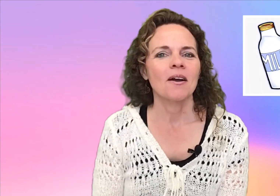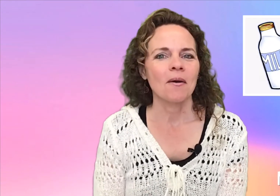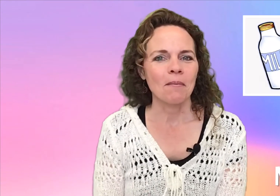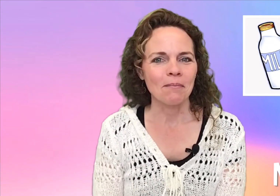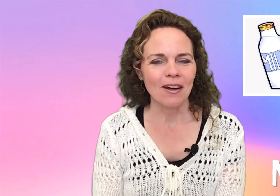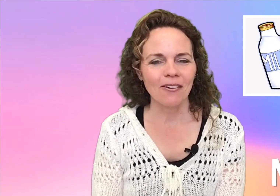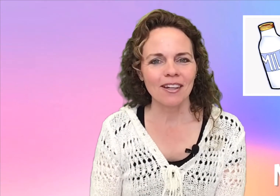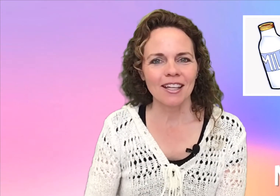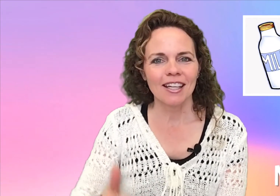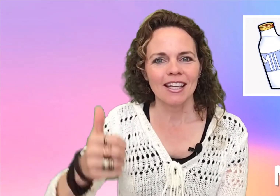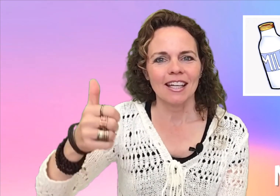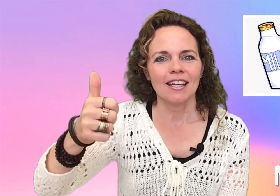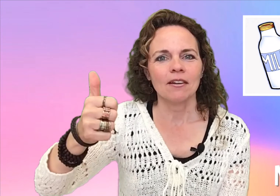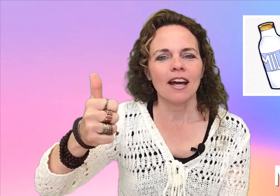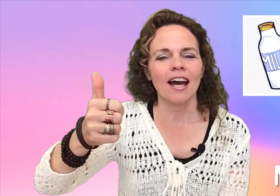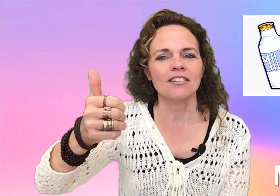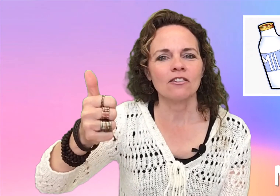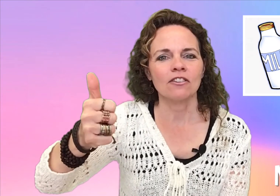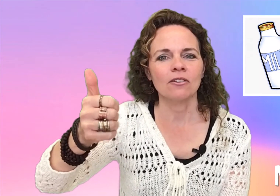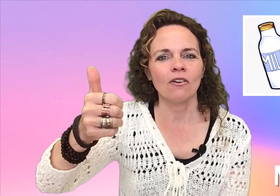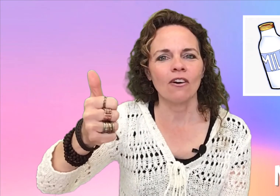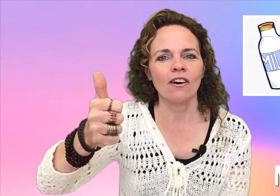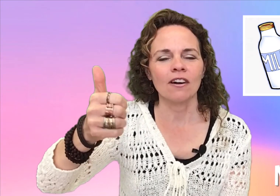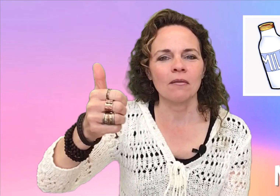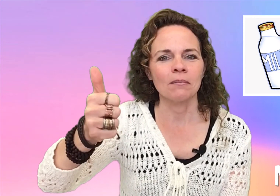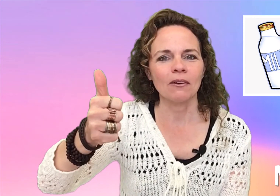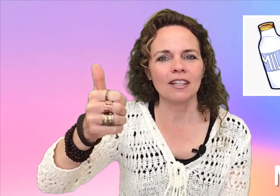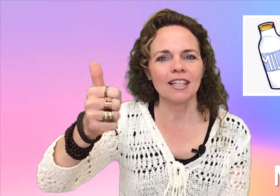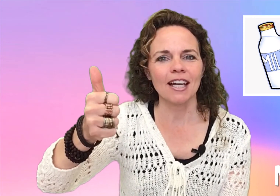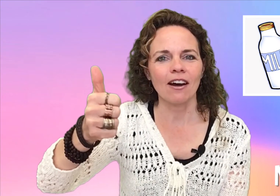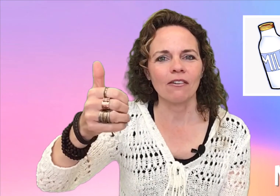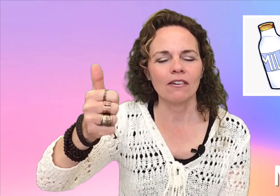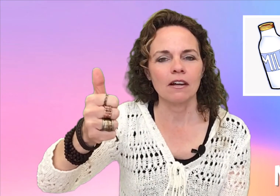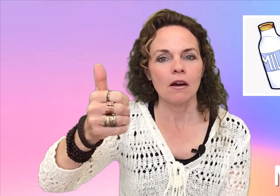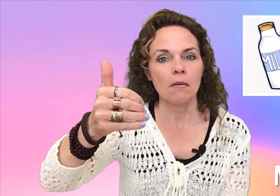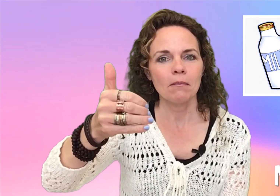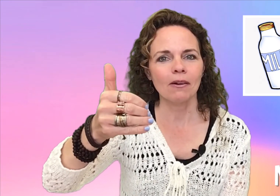Milk. Milk. As if you are milking a cow. Milk.